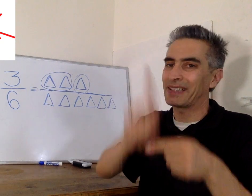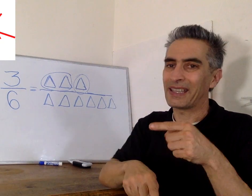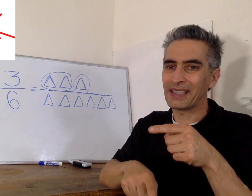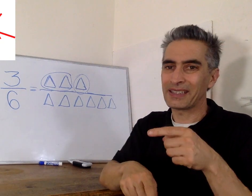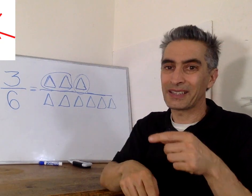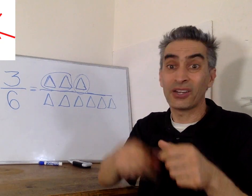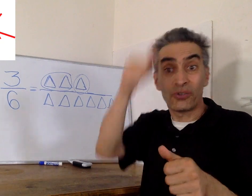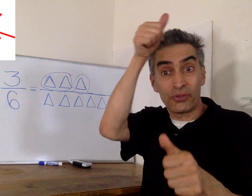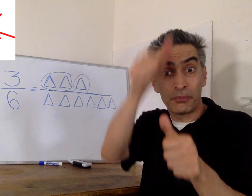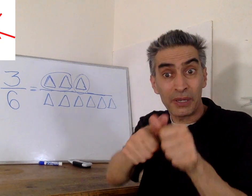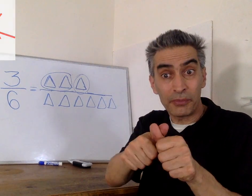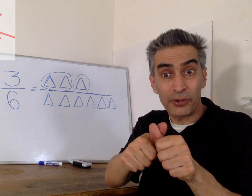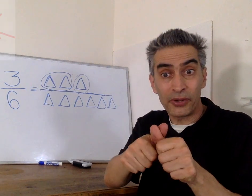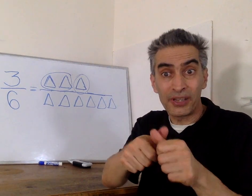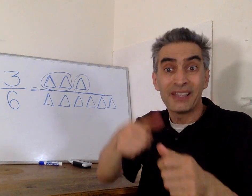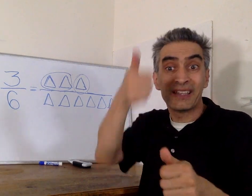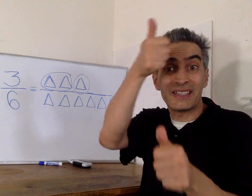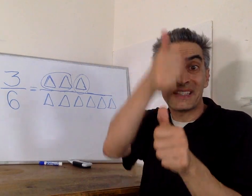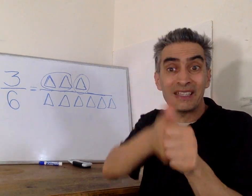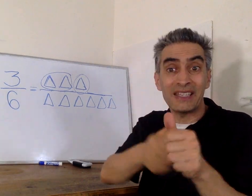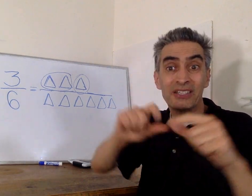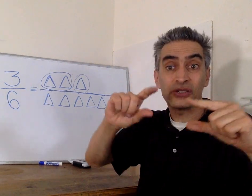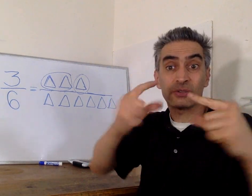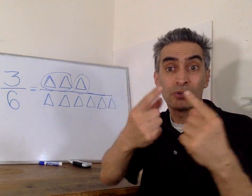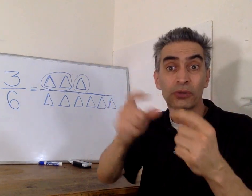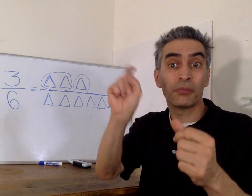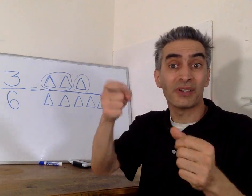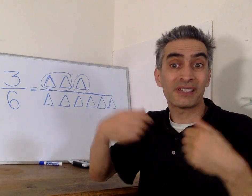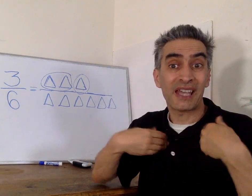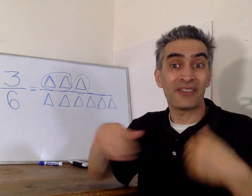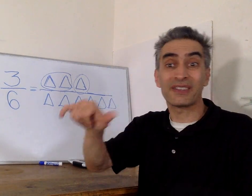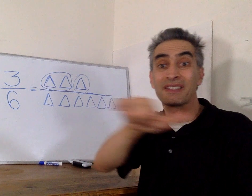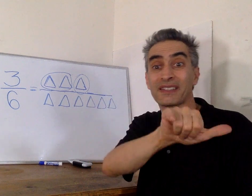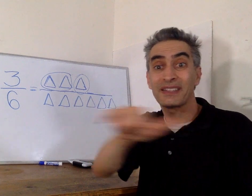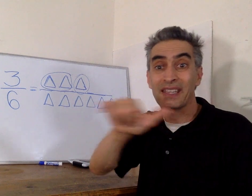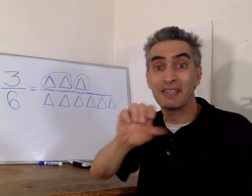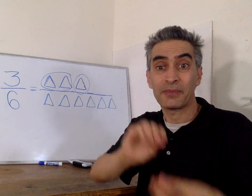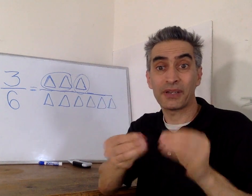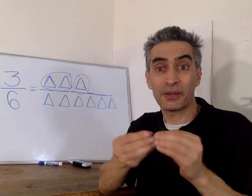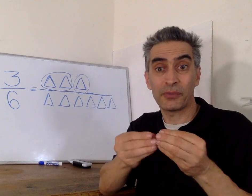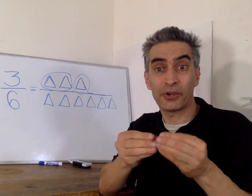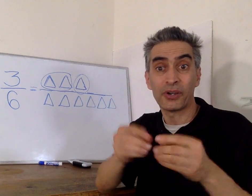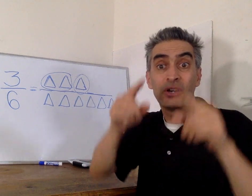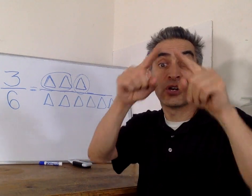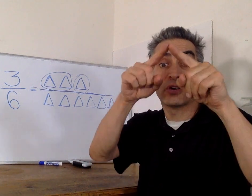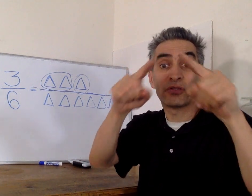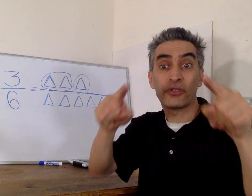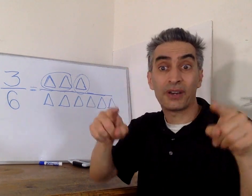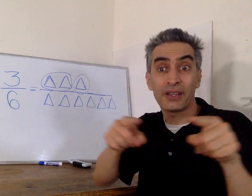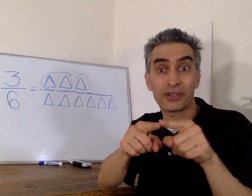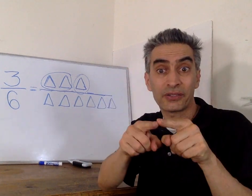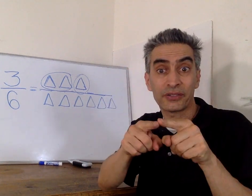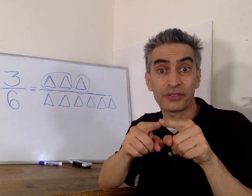group. We can't do that. Remember that each group must have the same number of triangles.